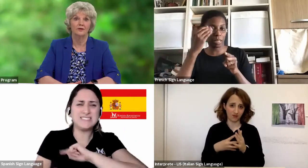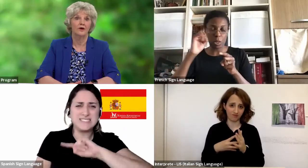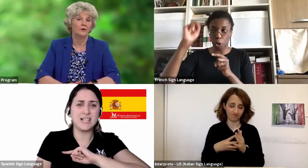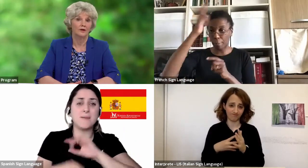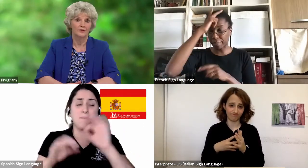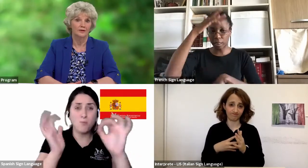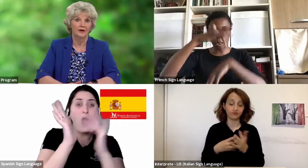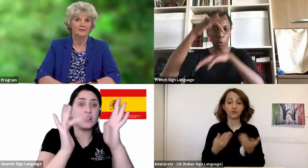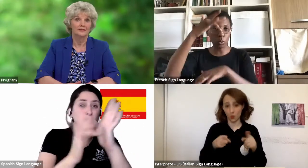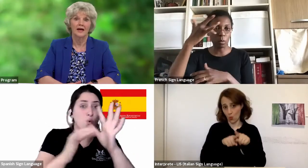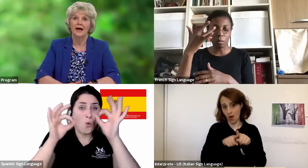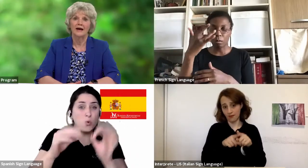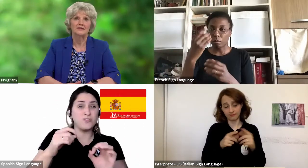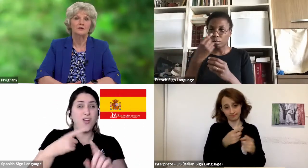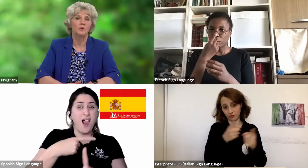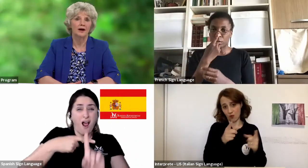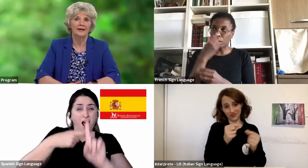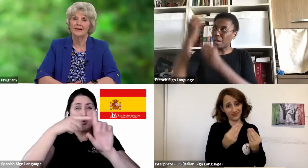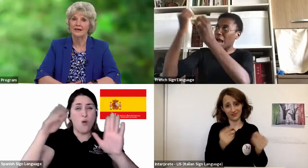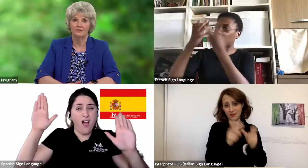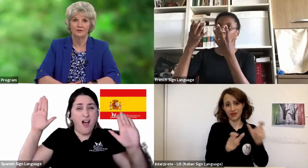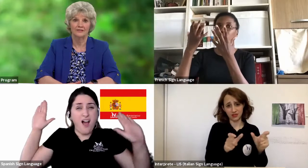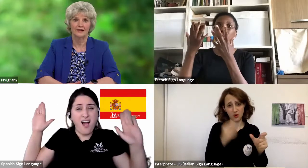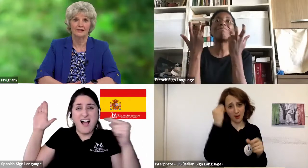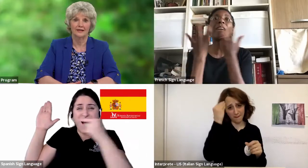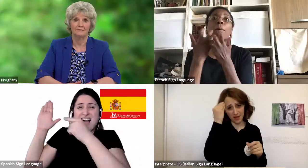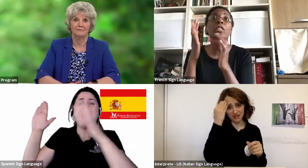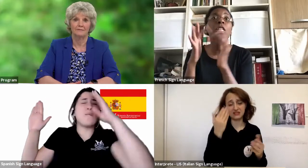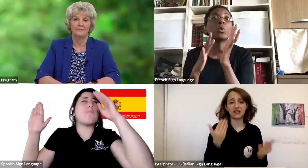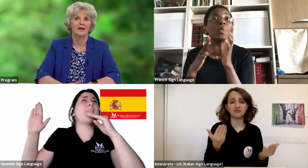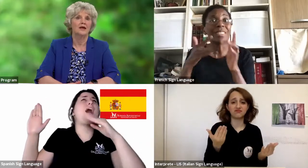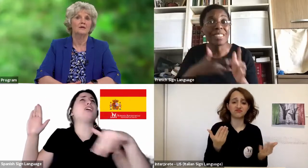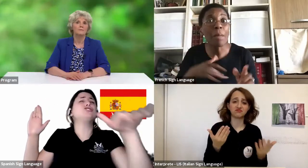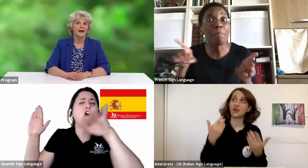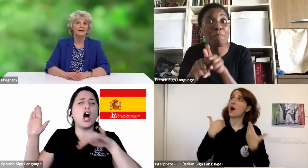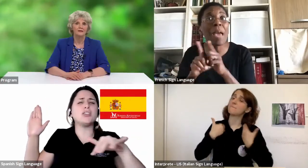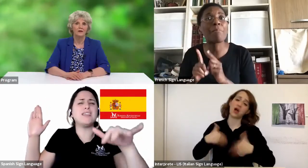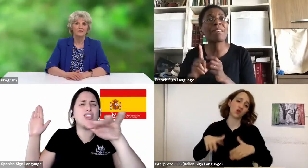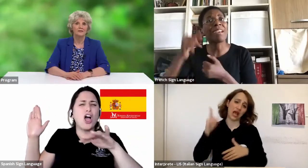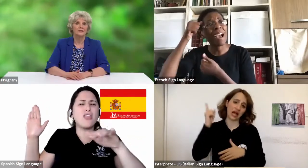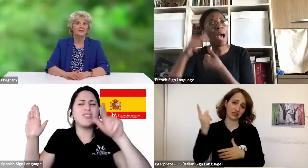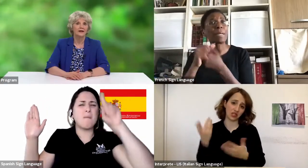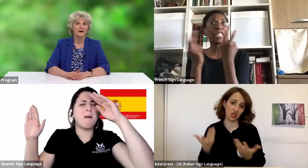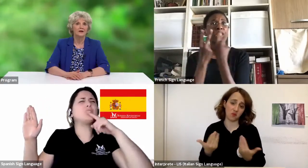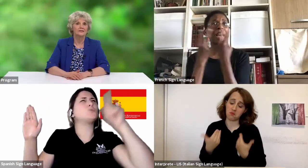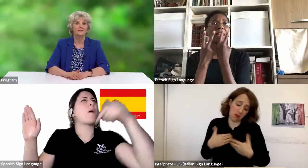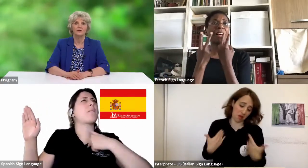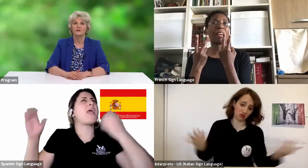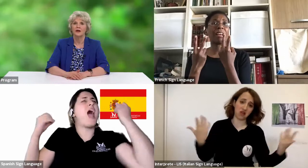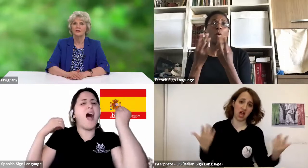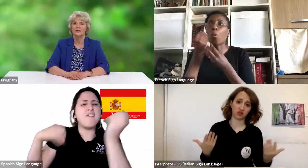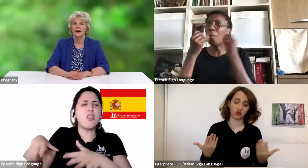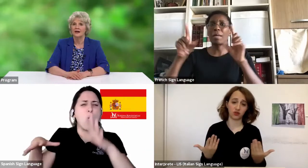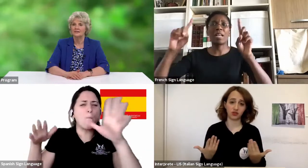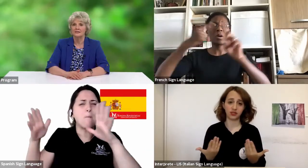Father while on the cross, asking why he had forsaken him. Pain and loss can cause us to